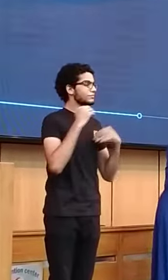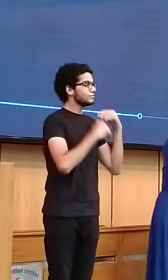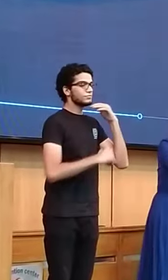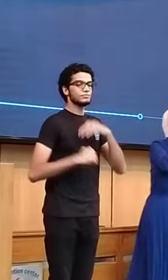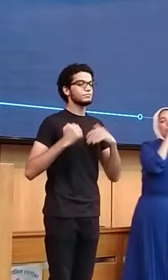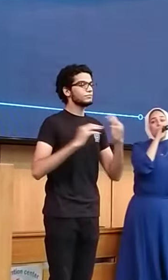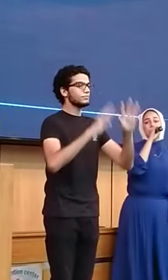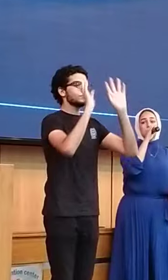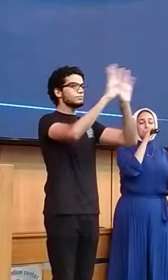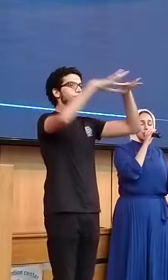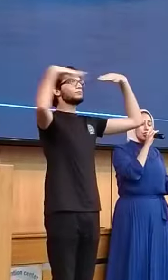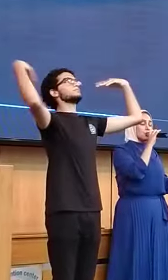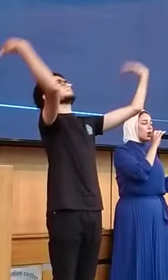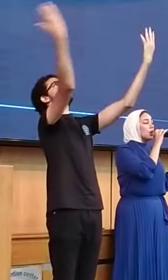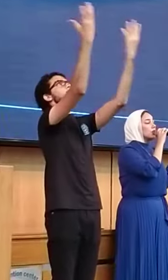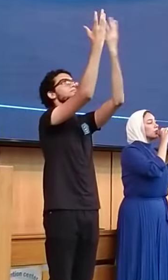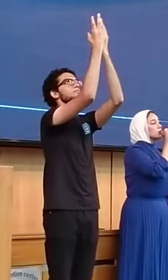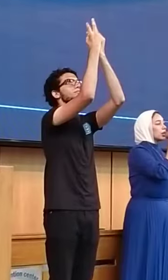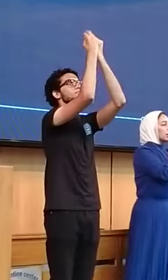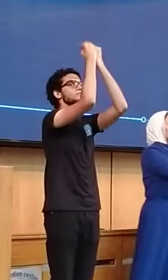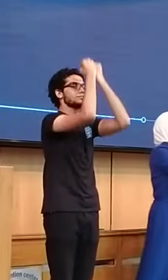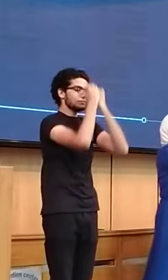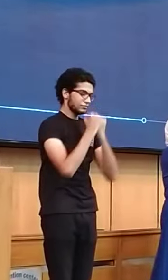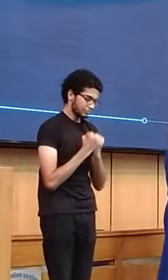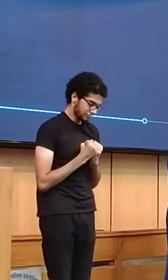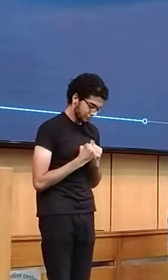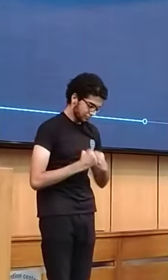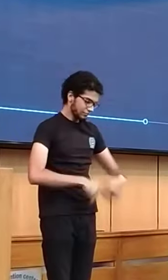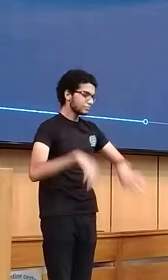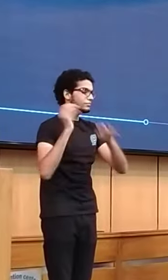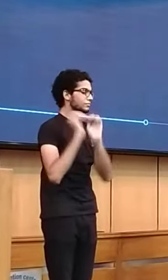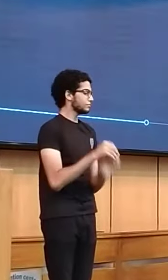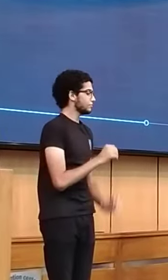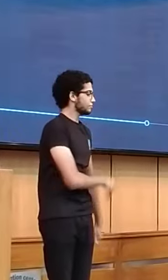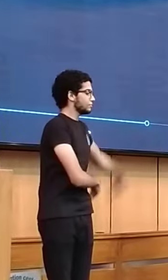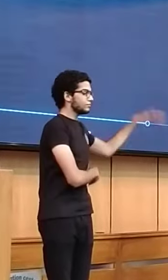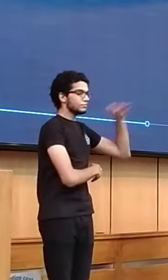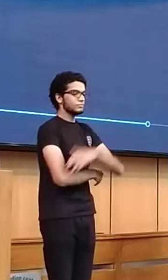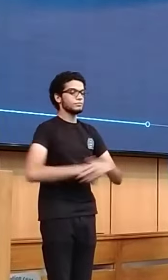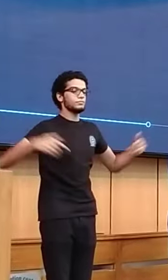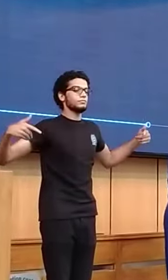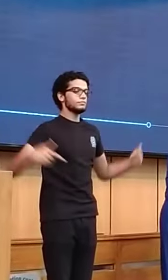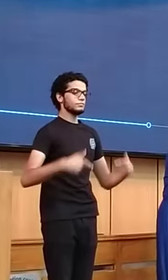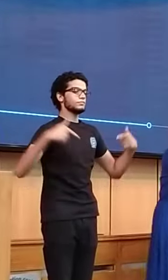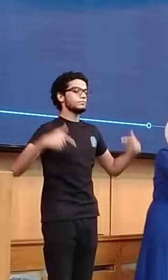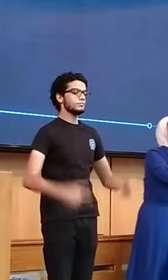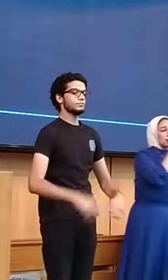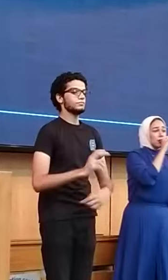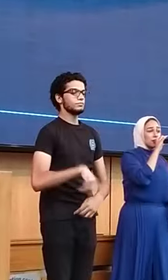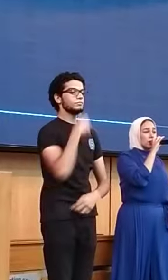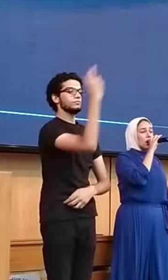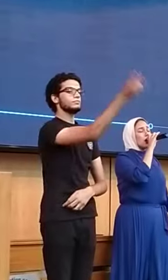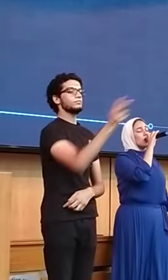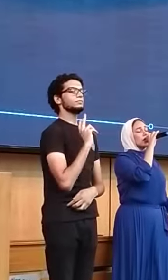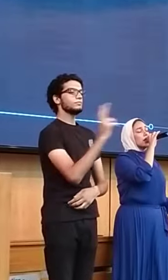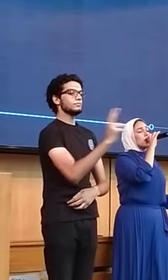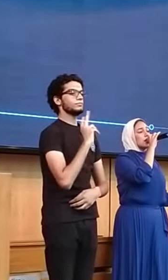I'm not lying in this world We need all the sleep that is in, to stay for tomorrow And